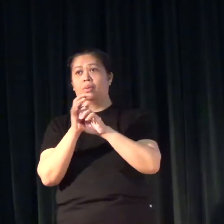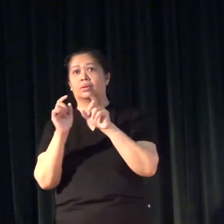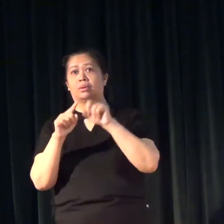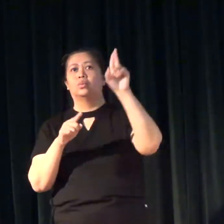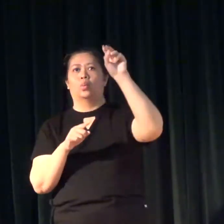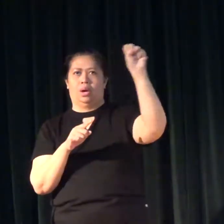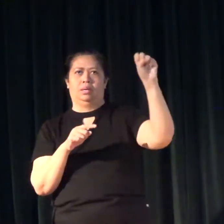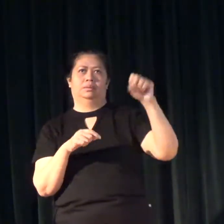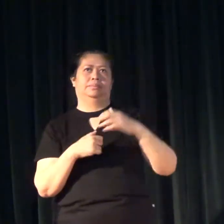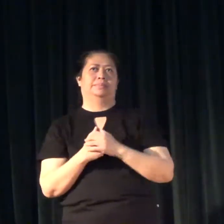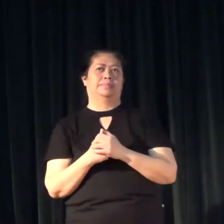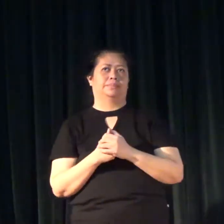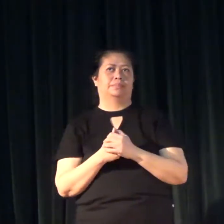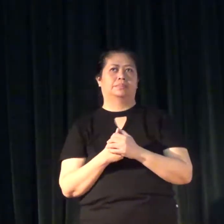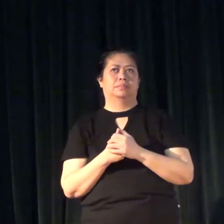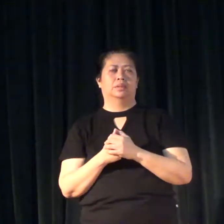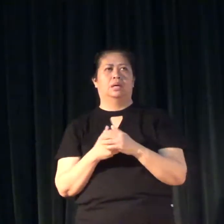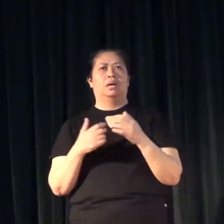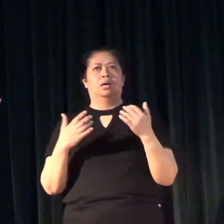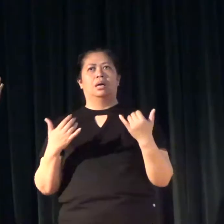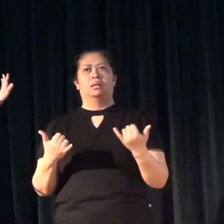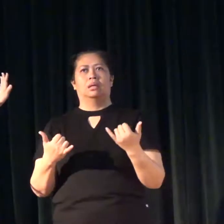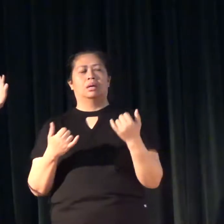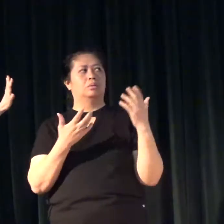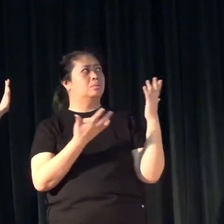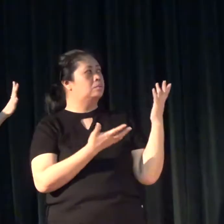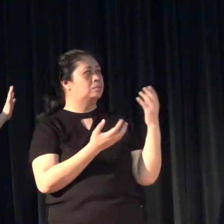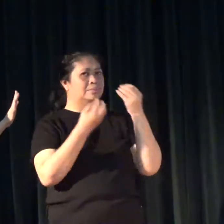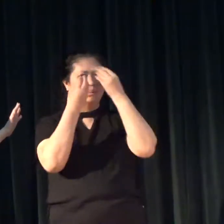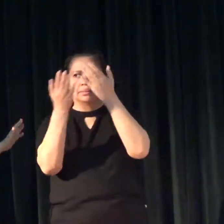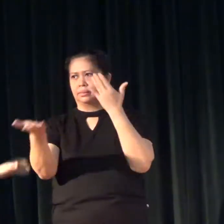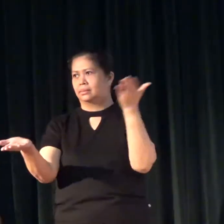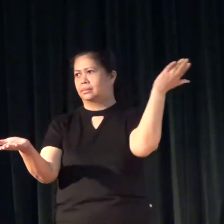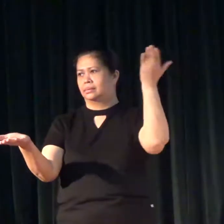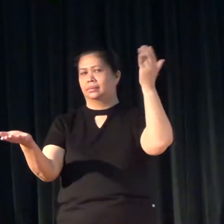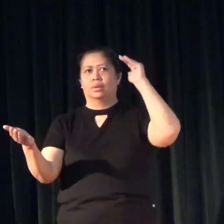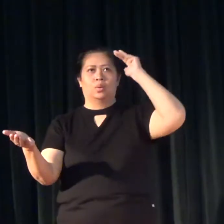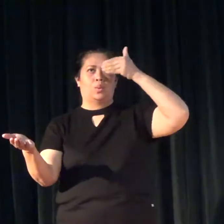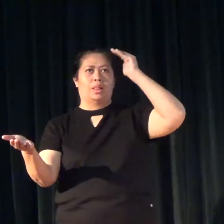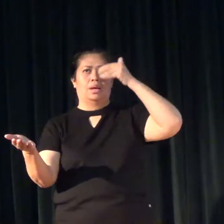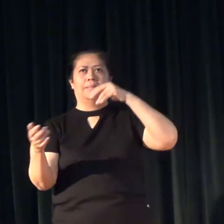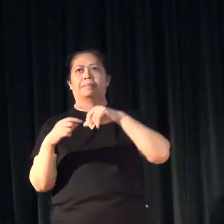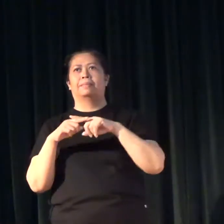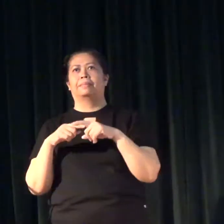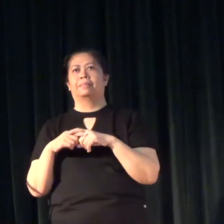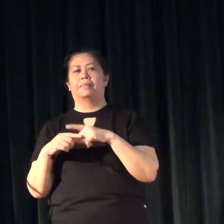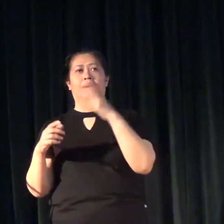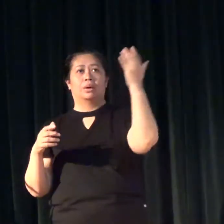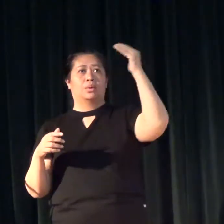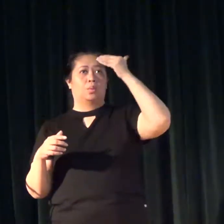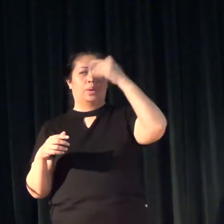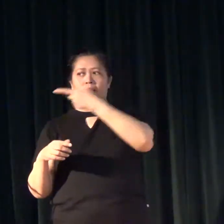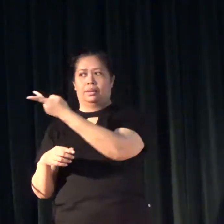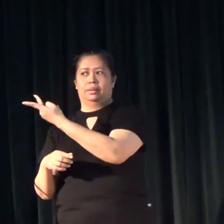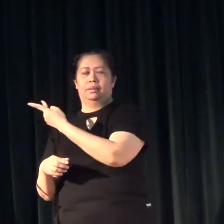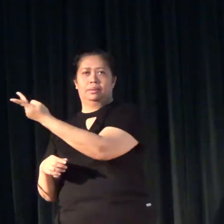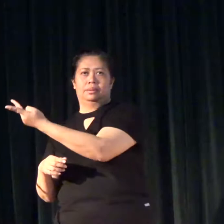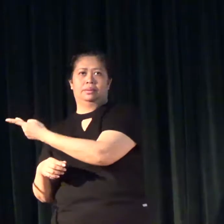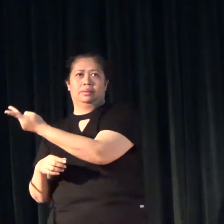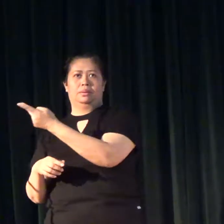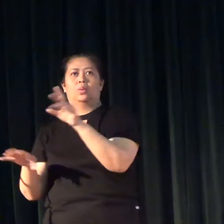the U.S. Now, this was shared again by Roela. Roela and I